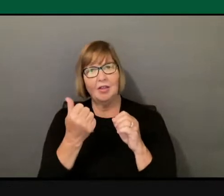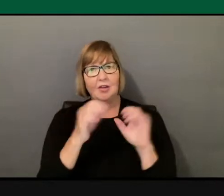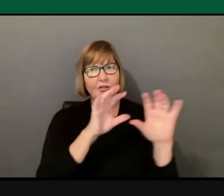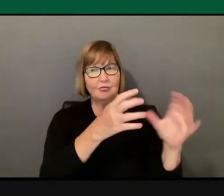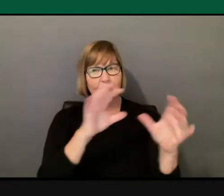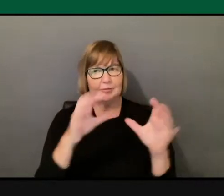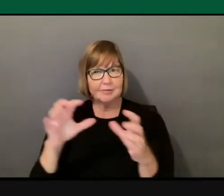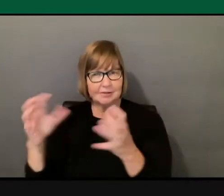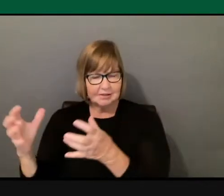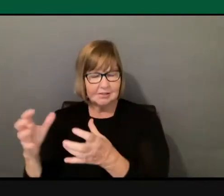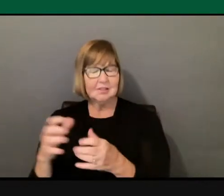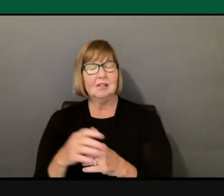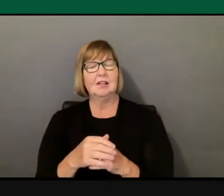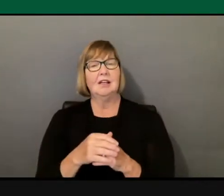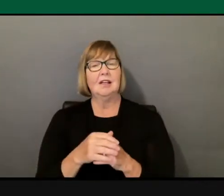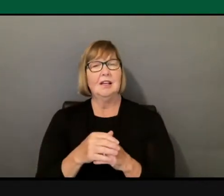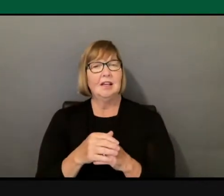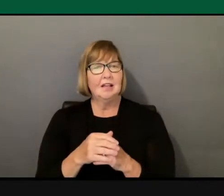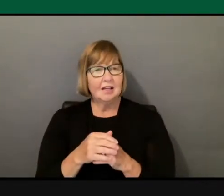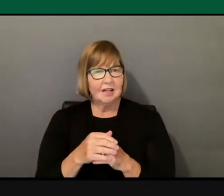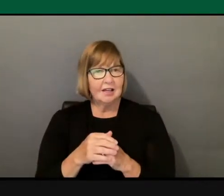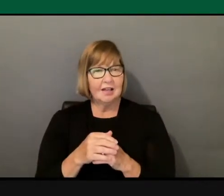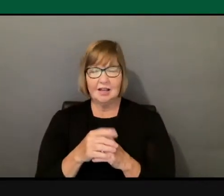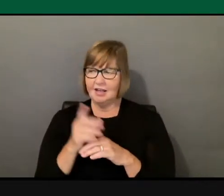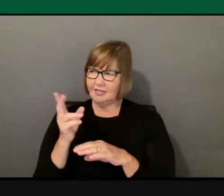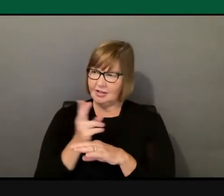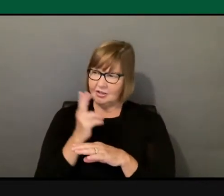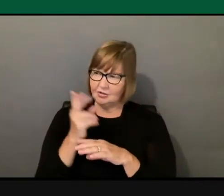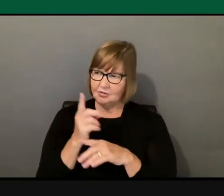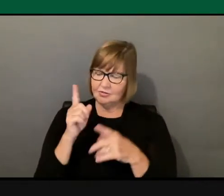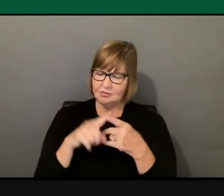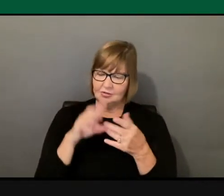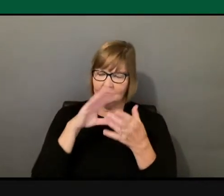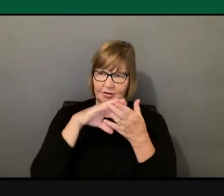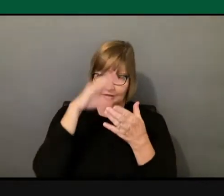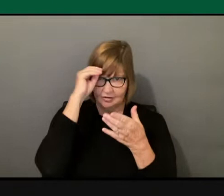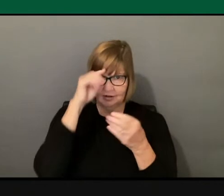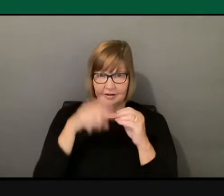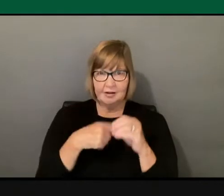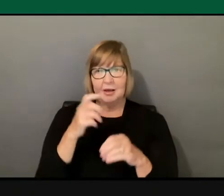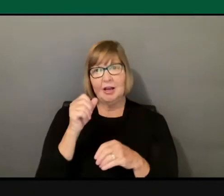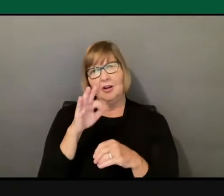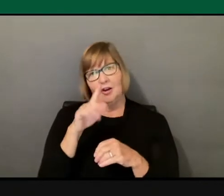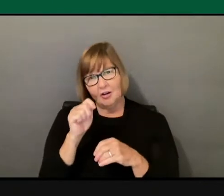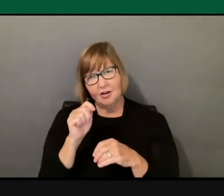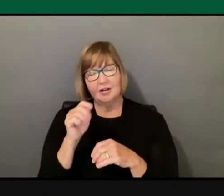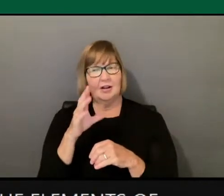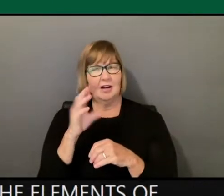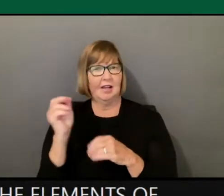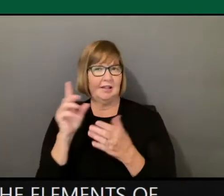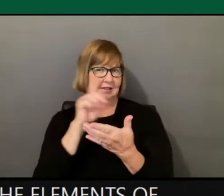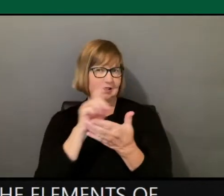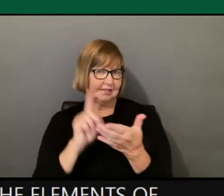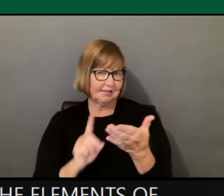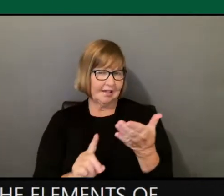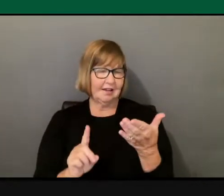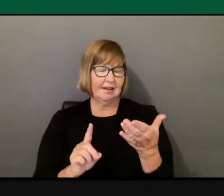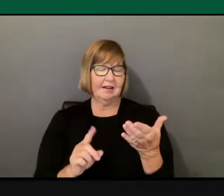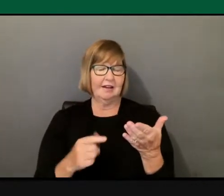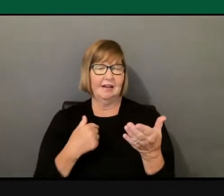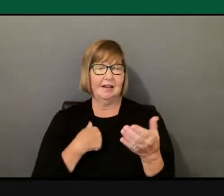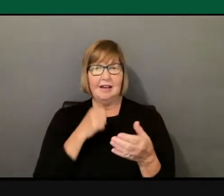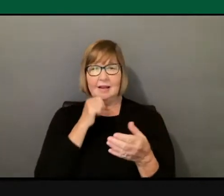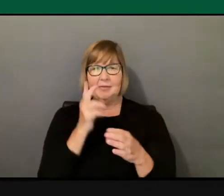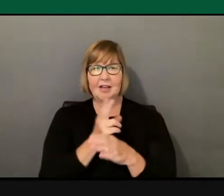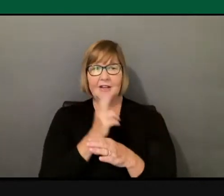And they use it to learn about the elements of art, the principles of design, right? And I'm not using the